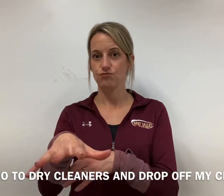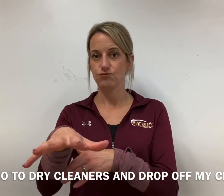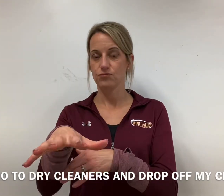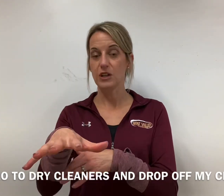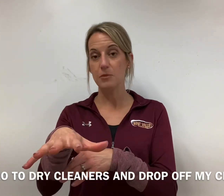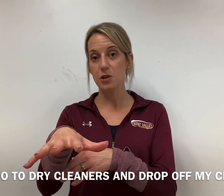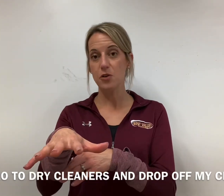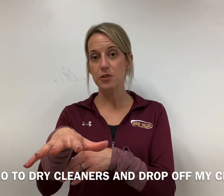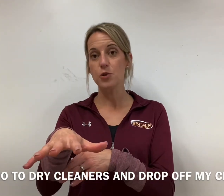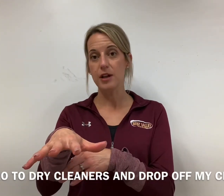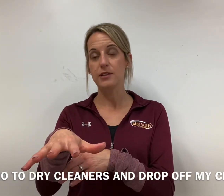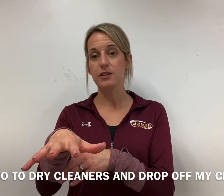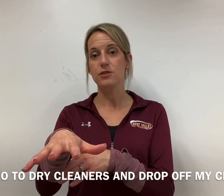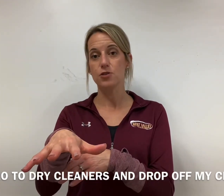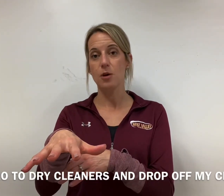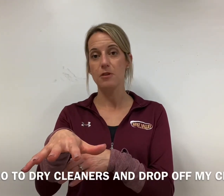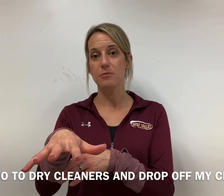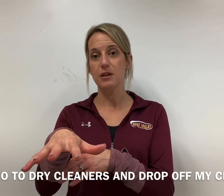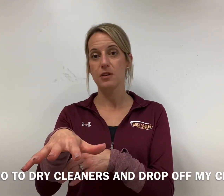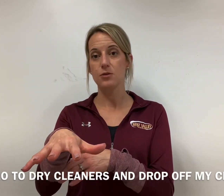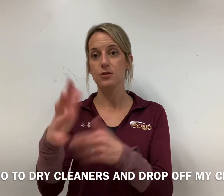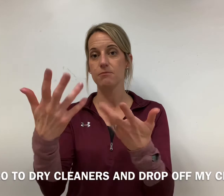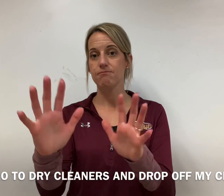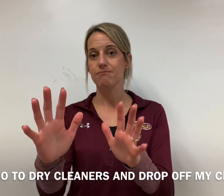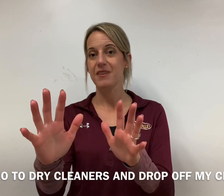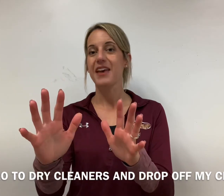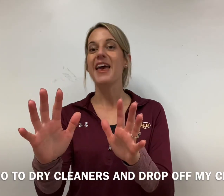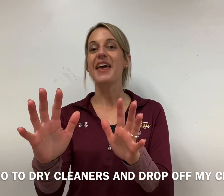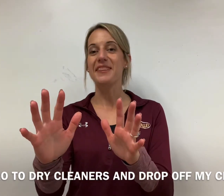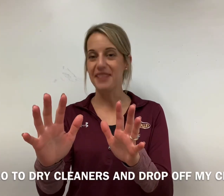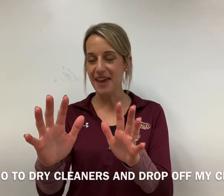then I'm going to go to the dry cleaners and drop off my clothes and then